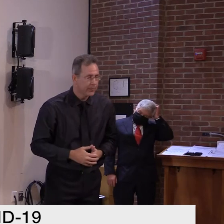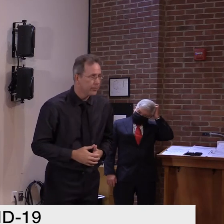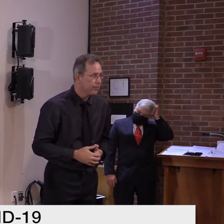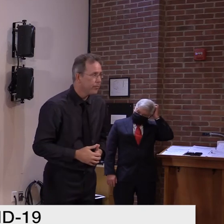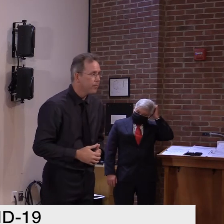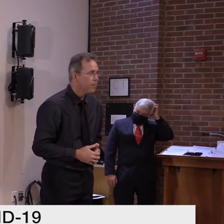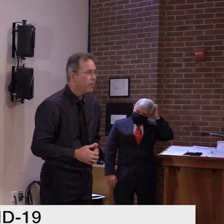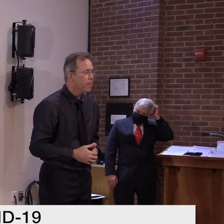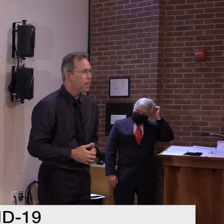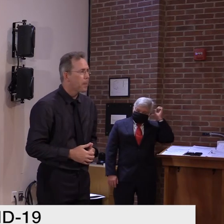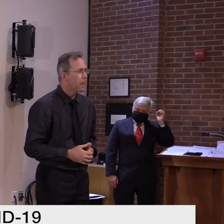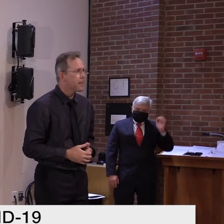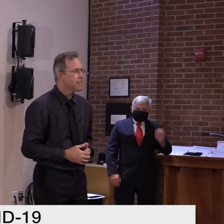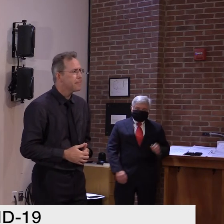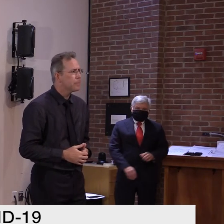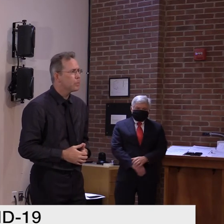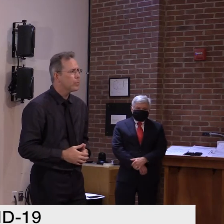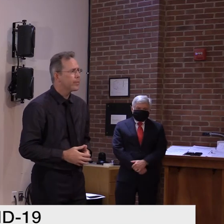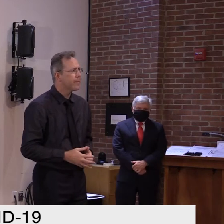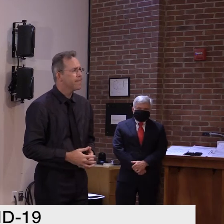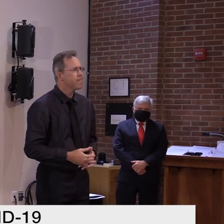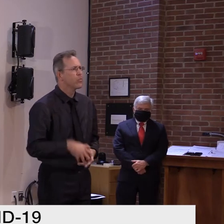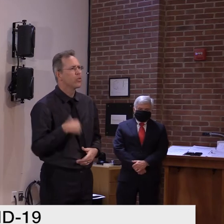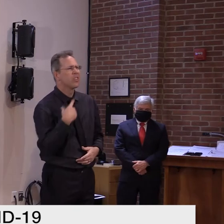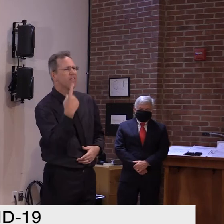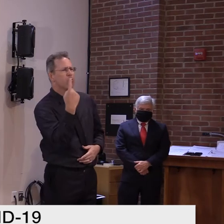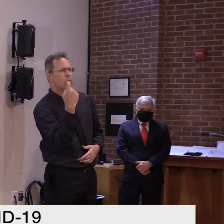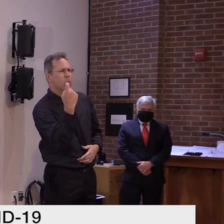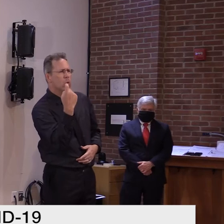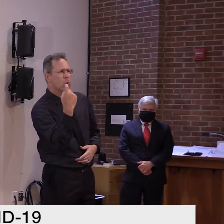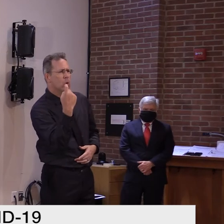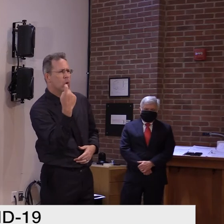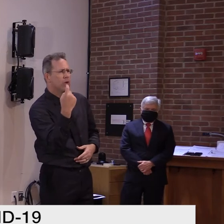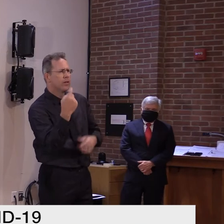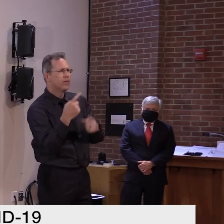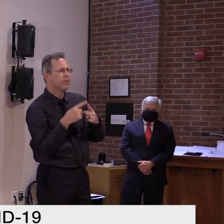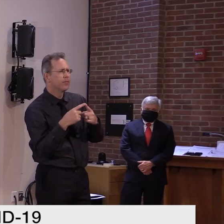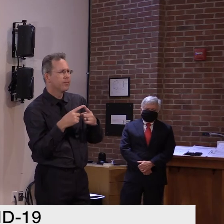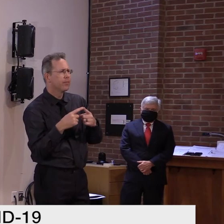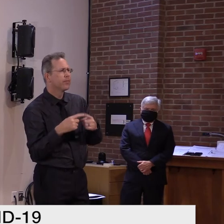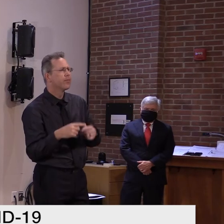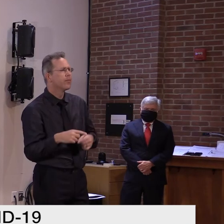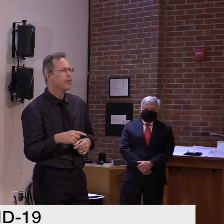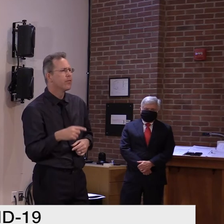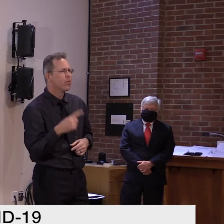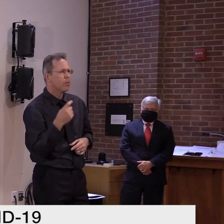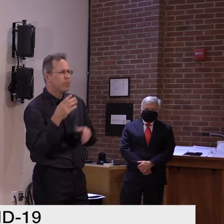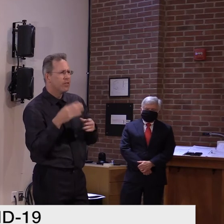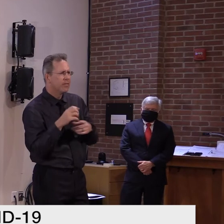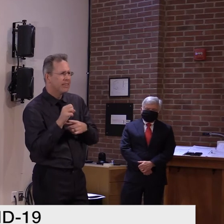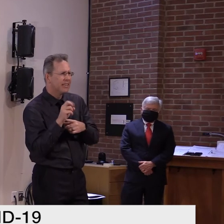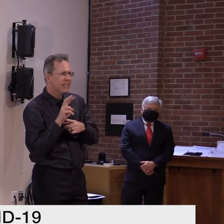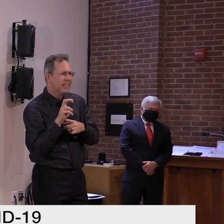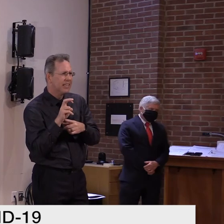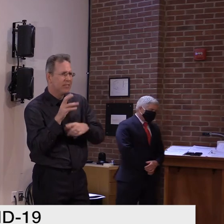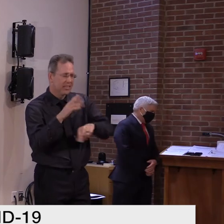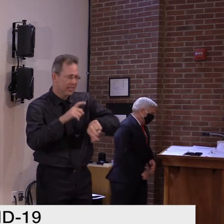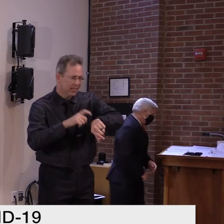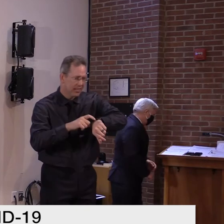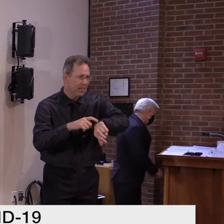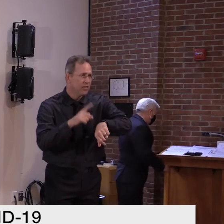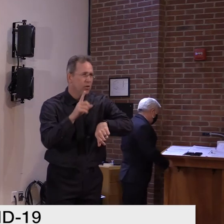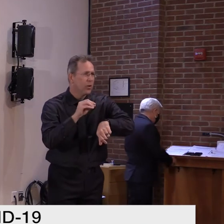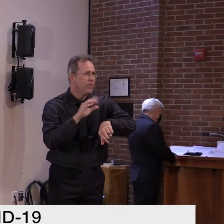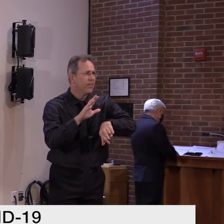All right, we have one questioner, Steve, from NKTV, but it is 1-04, Steve, so please keep it short.